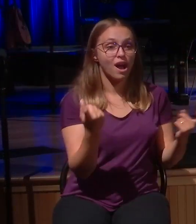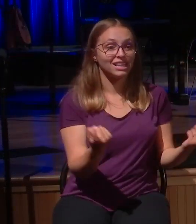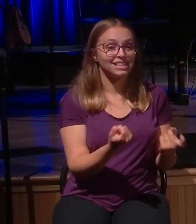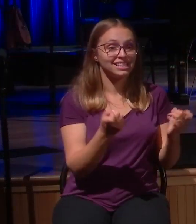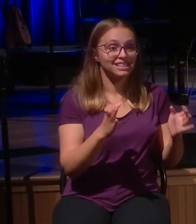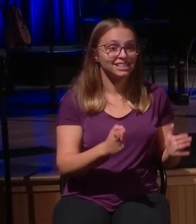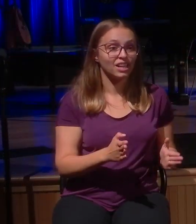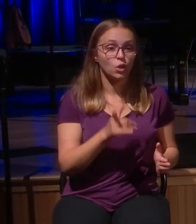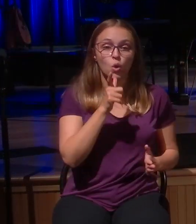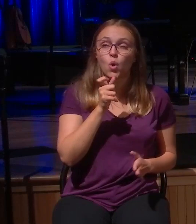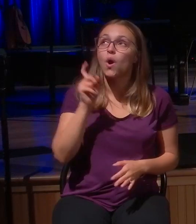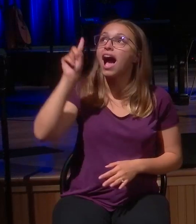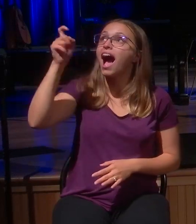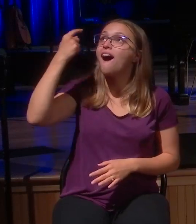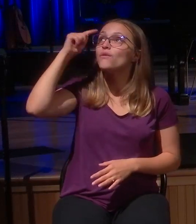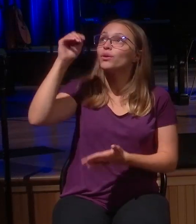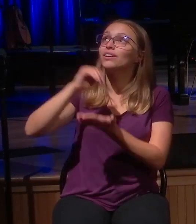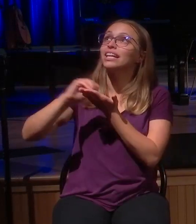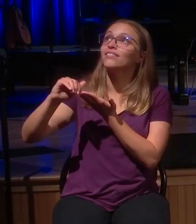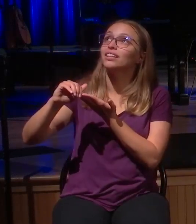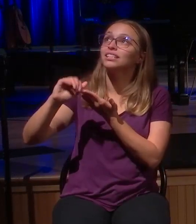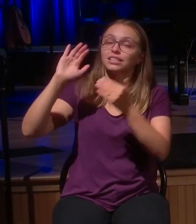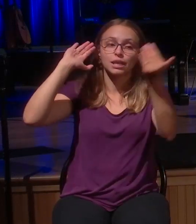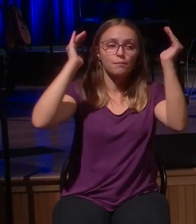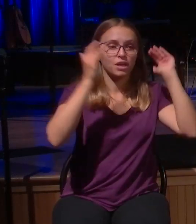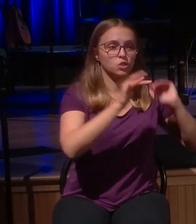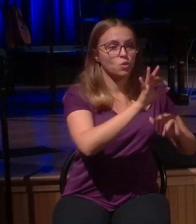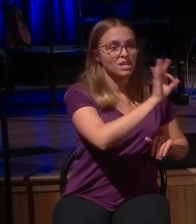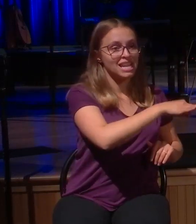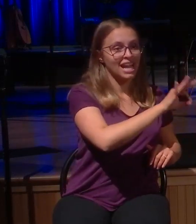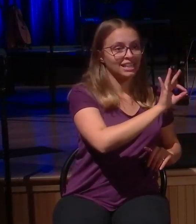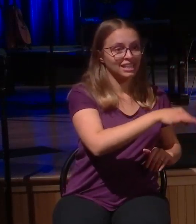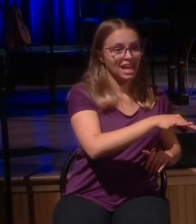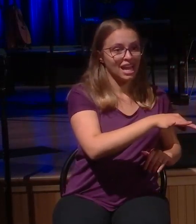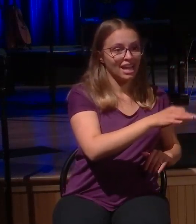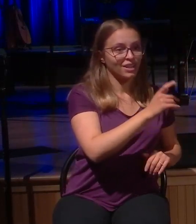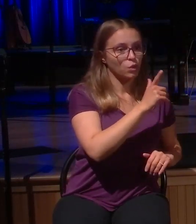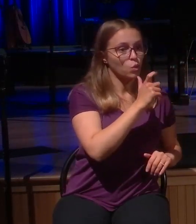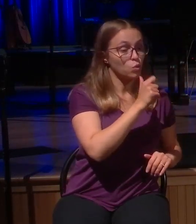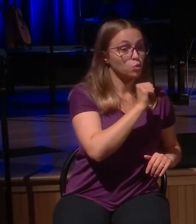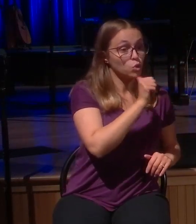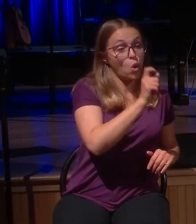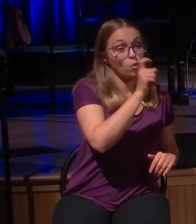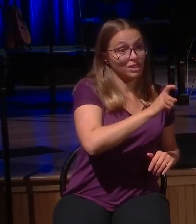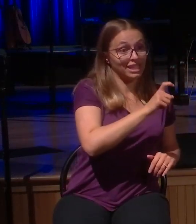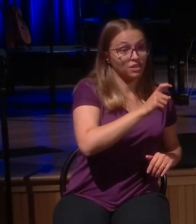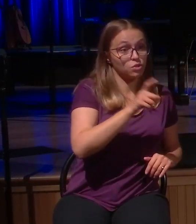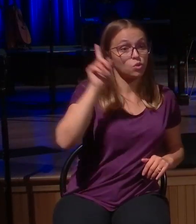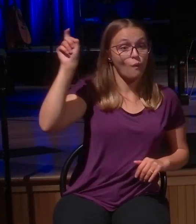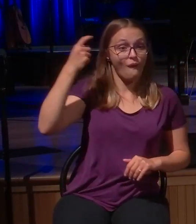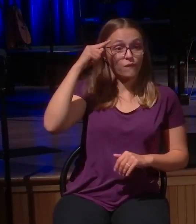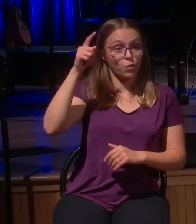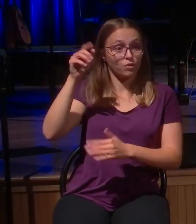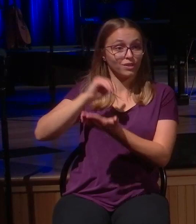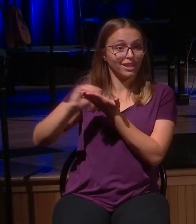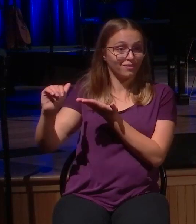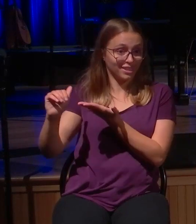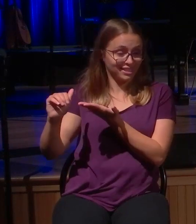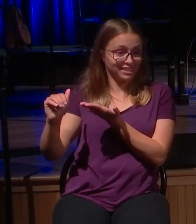need no repentance. Great joy. And in verse 10, take a look. Once again, just so I tell you, there